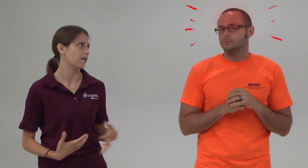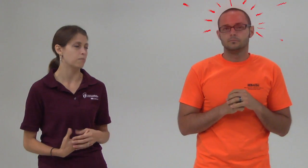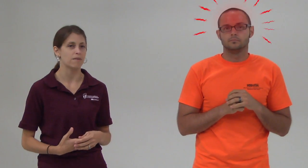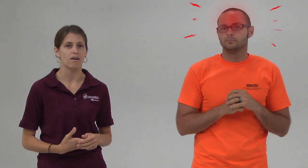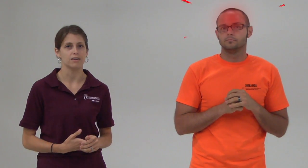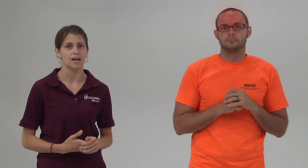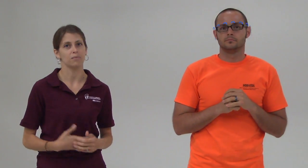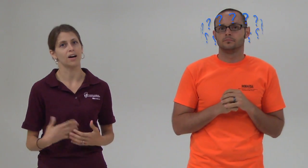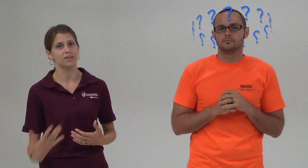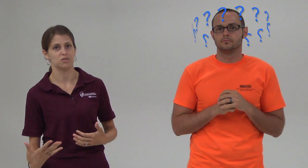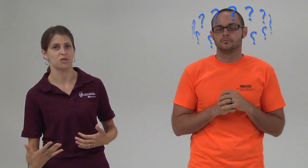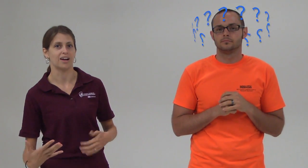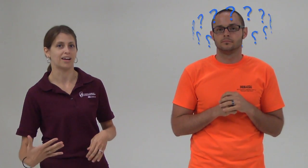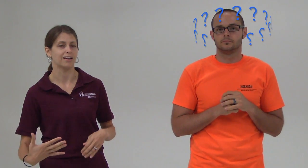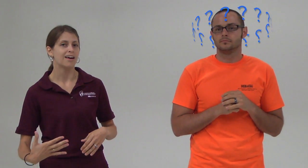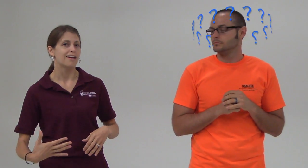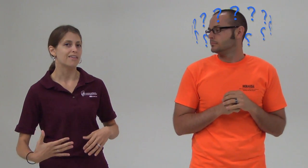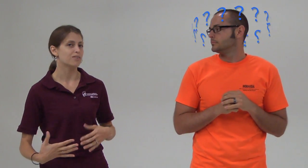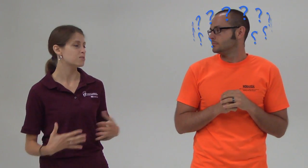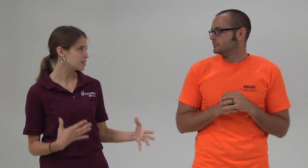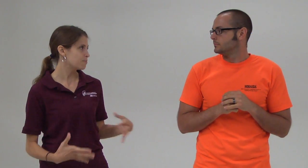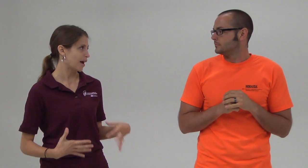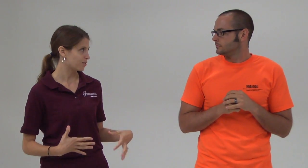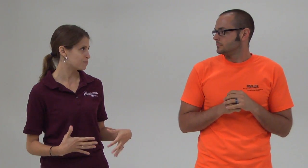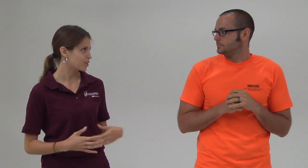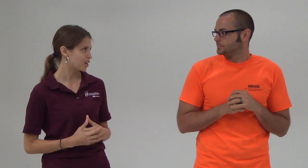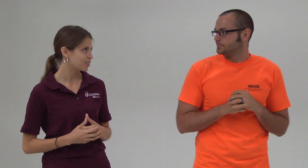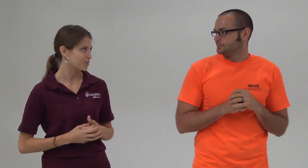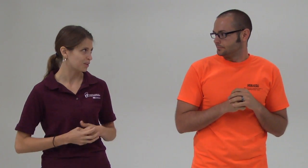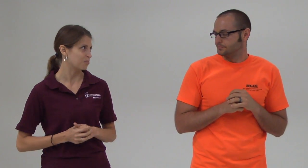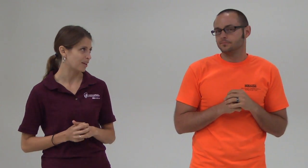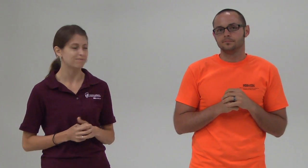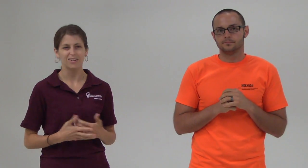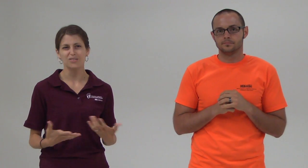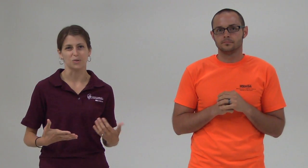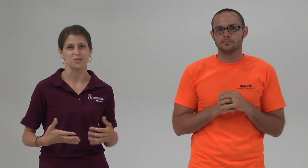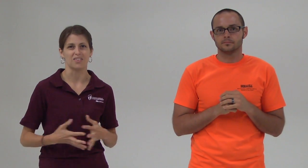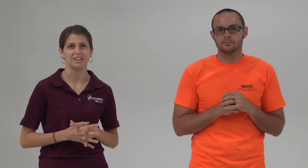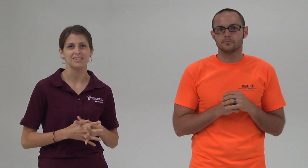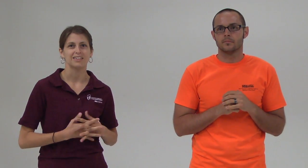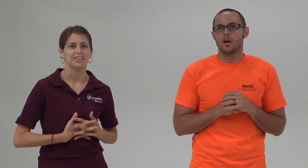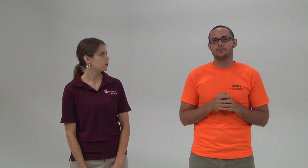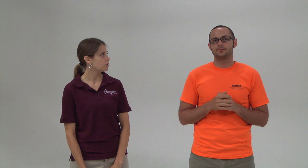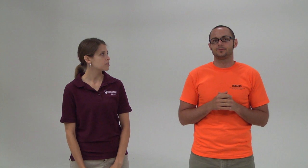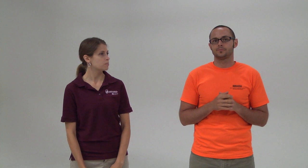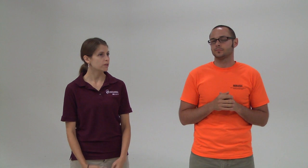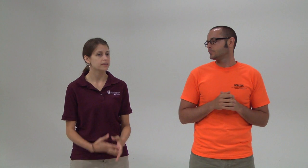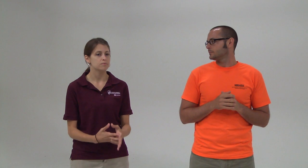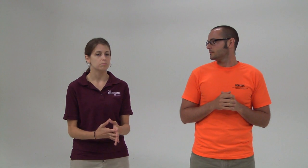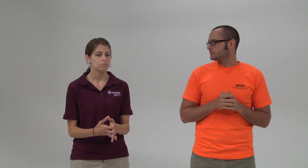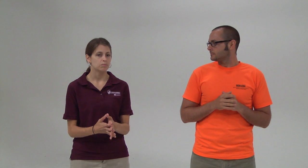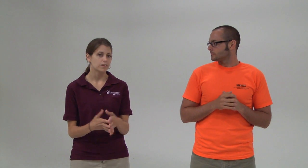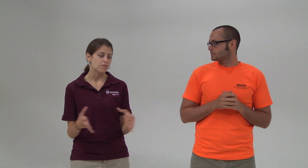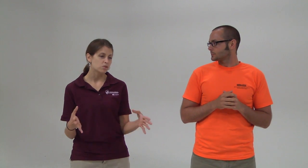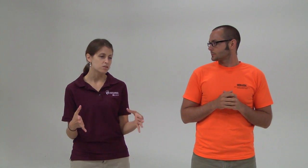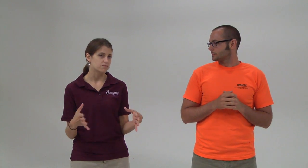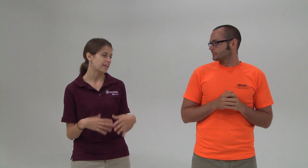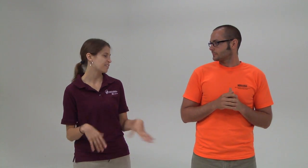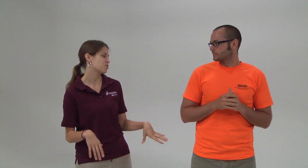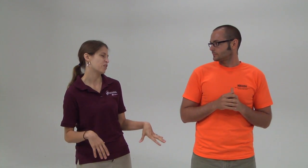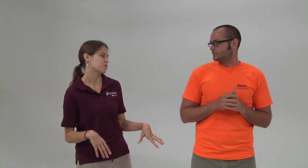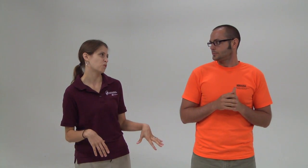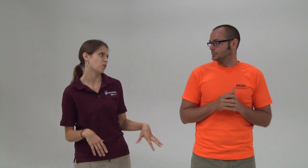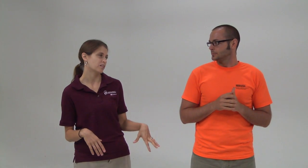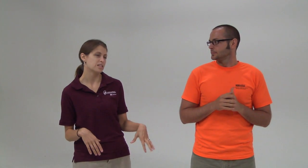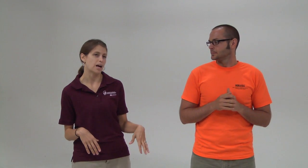headache. We may have a hard time concentrating. Our speech patterns might change a little bit. Those sorts of things. If you experience levels